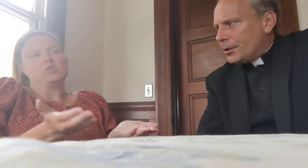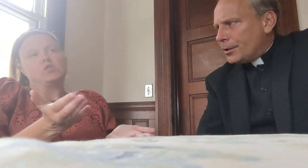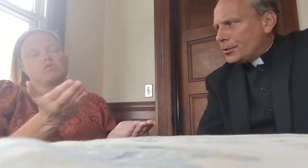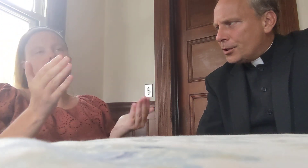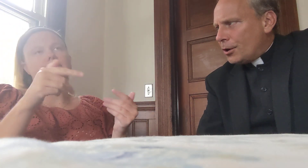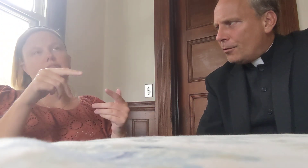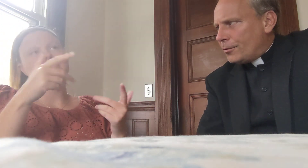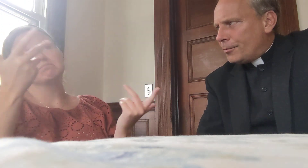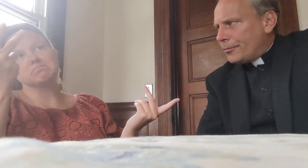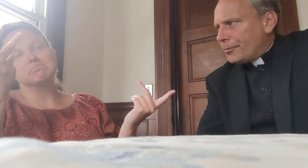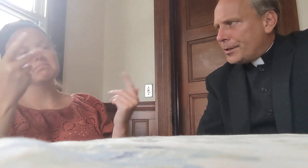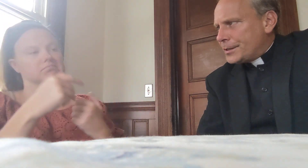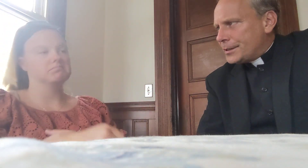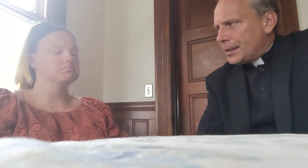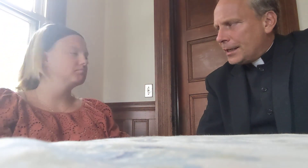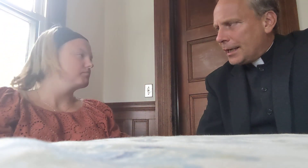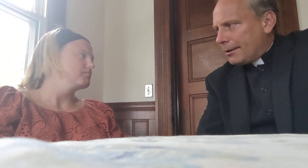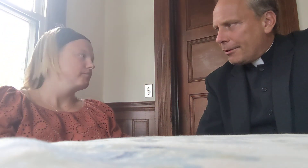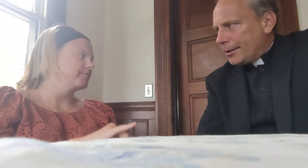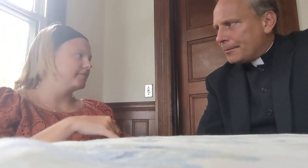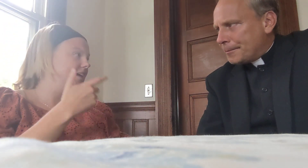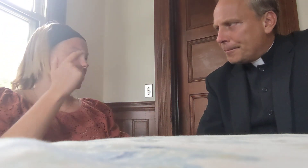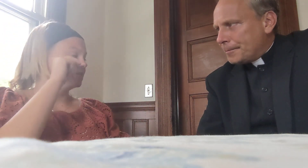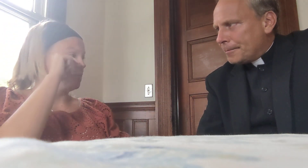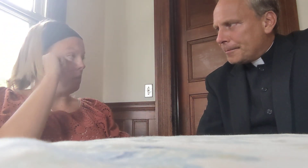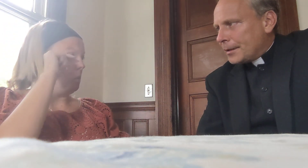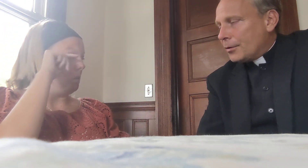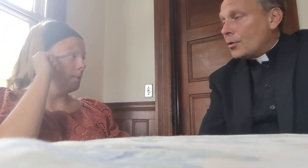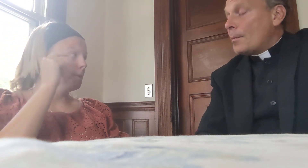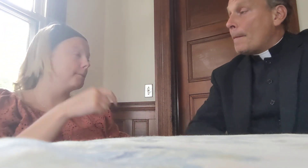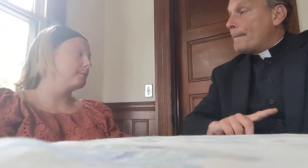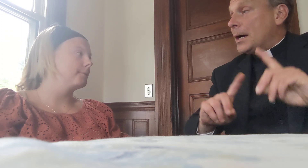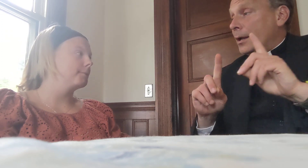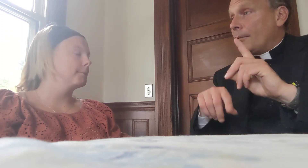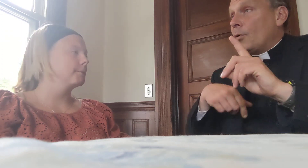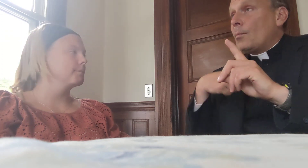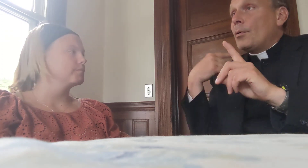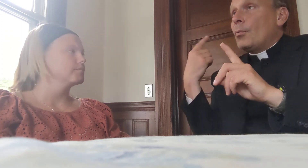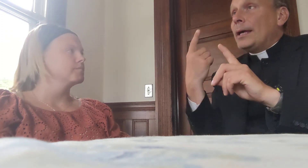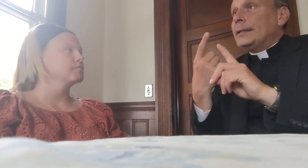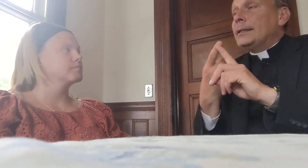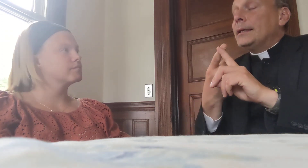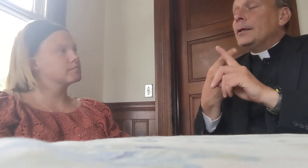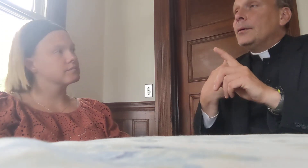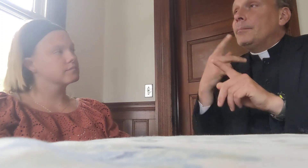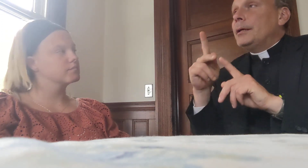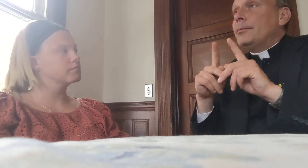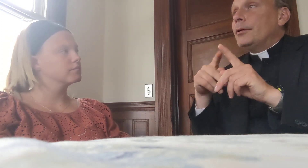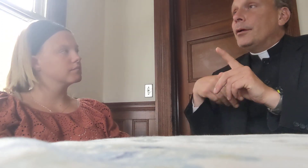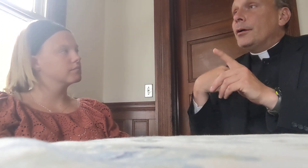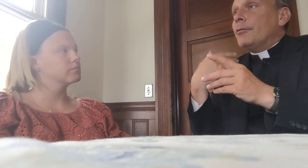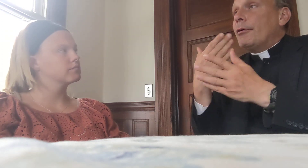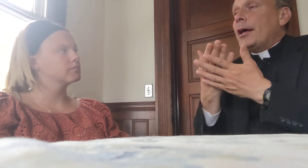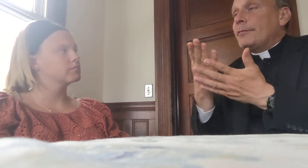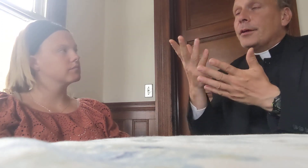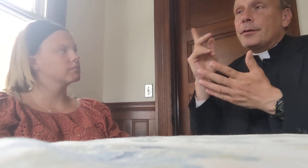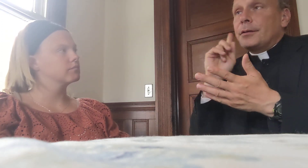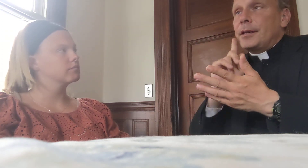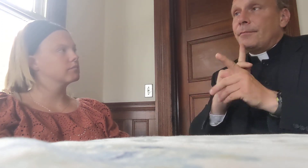to go from, from this area, well, but when people, uh, arrive there, deaf